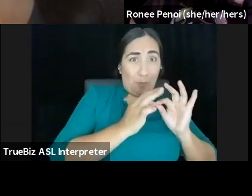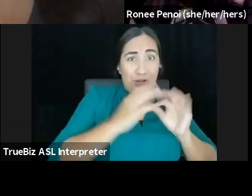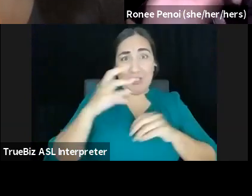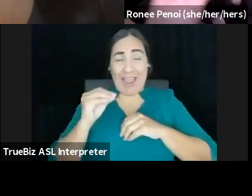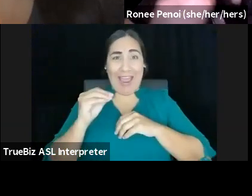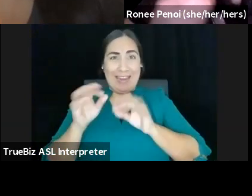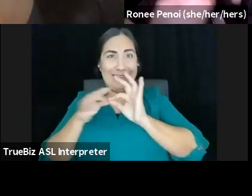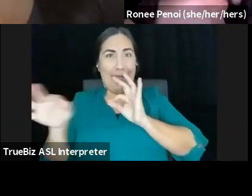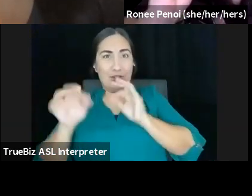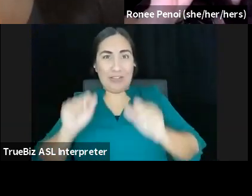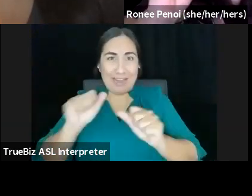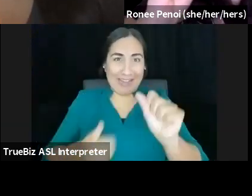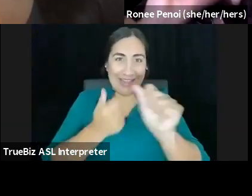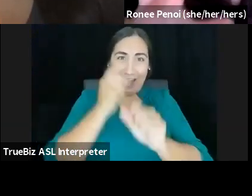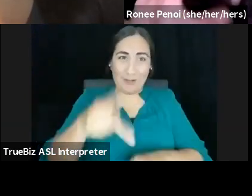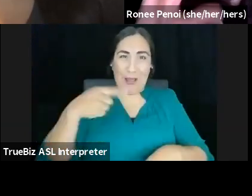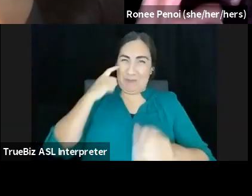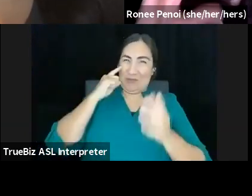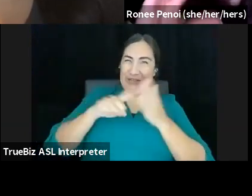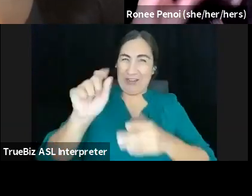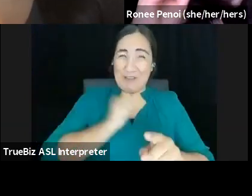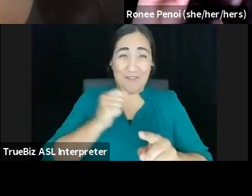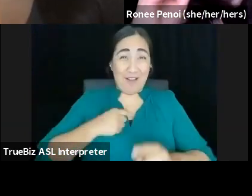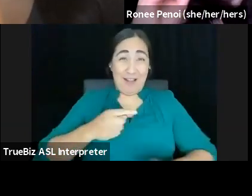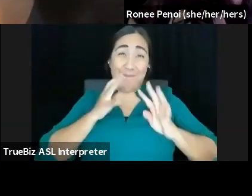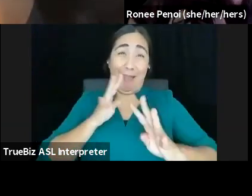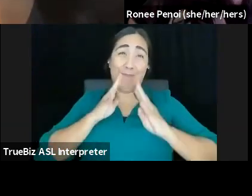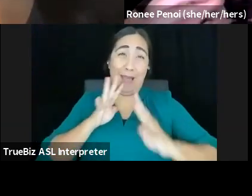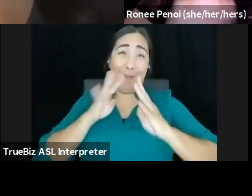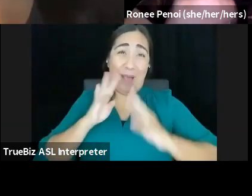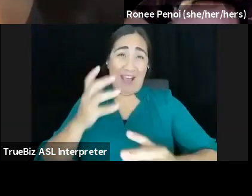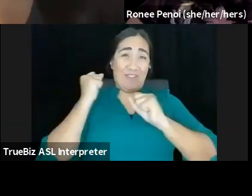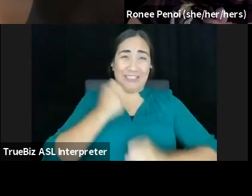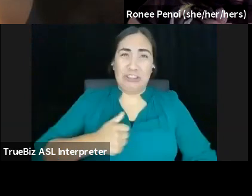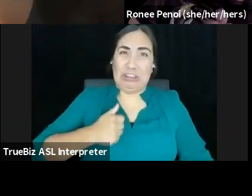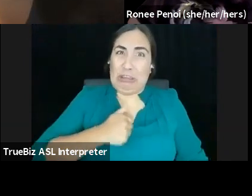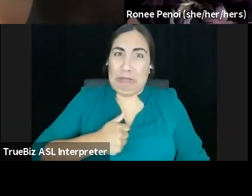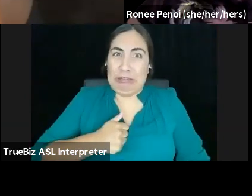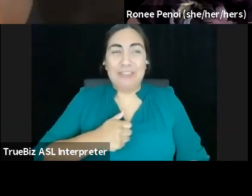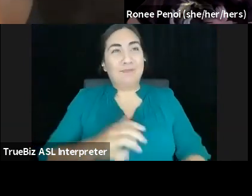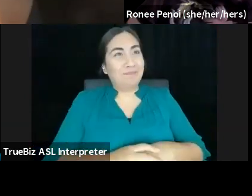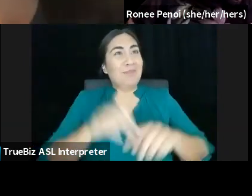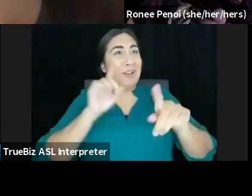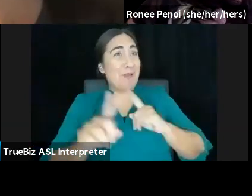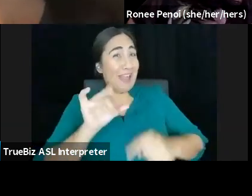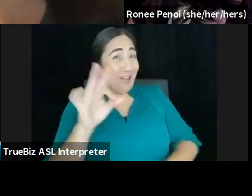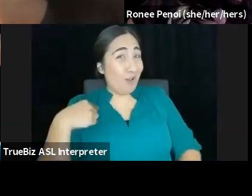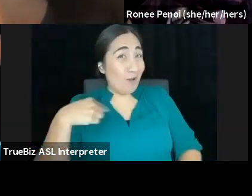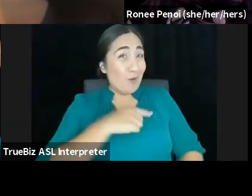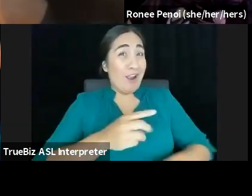with. I'm clocking myself because I talk so fast. Sorry. But if we are speaking too quickly, please let me